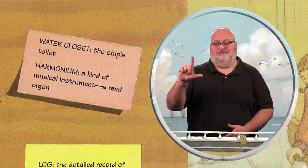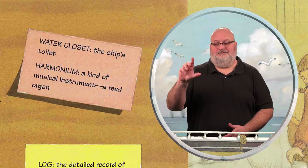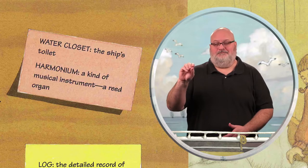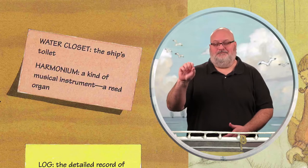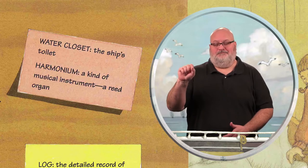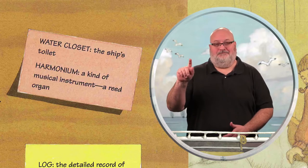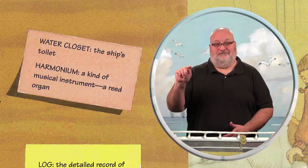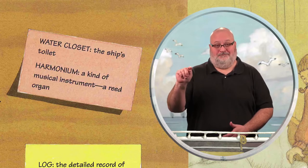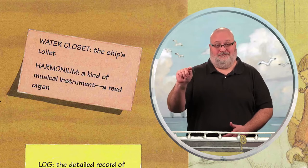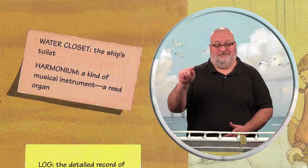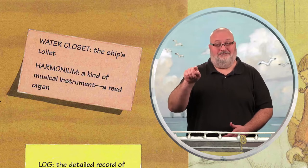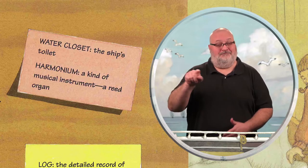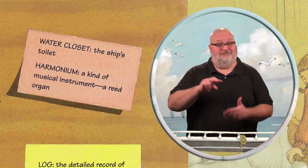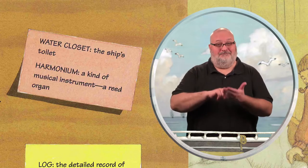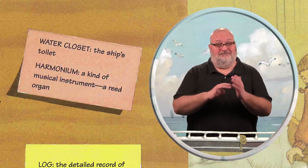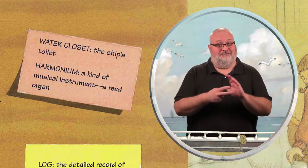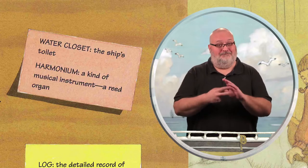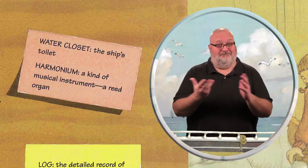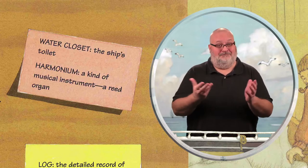Water closet.